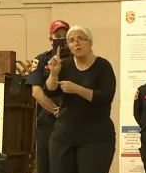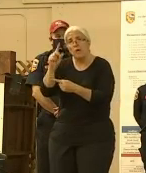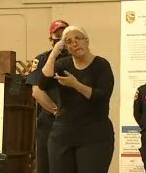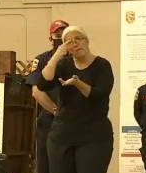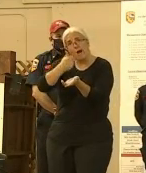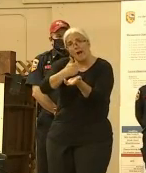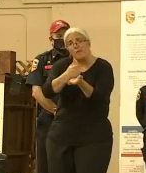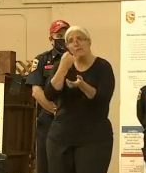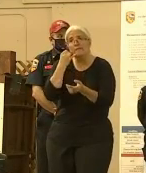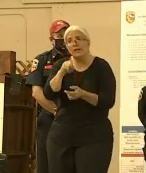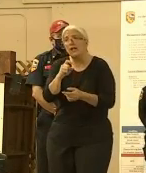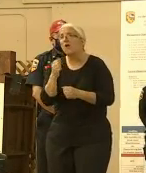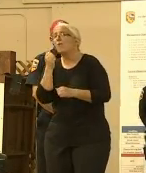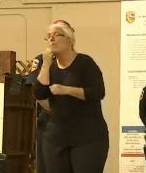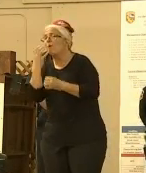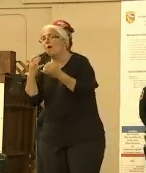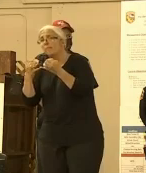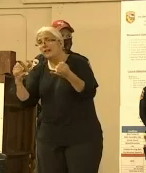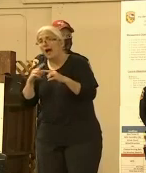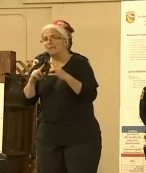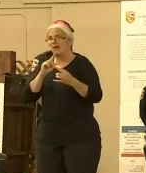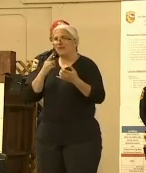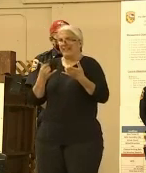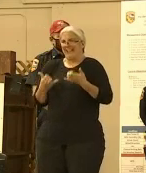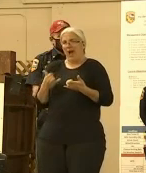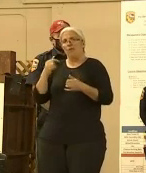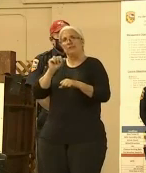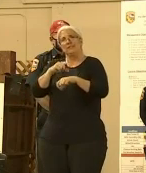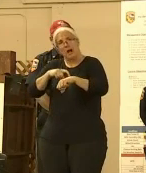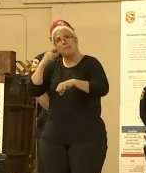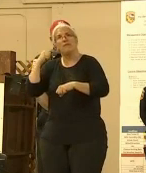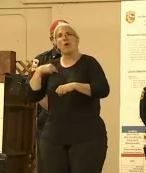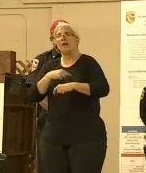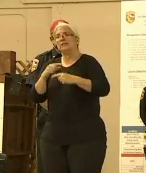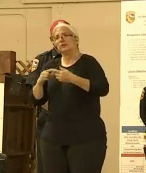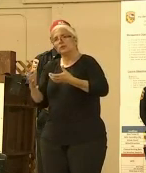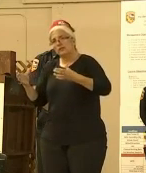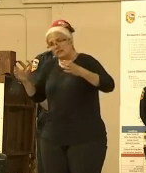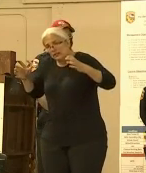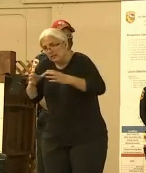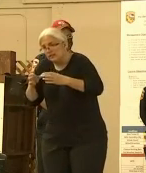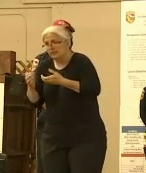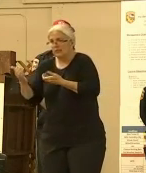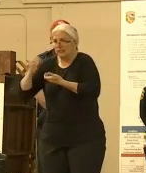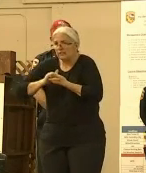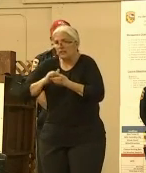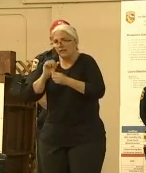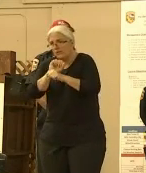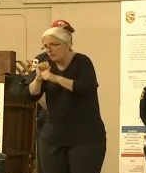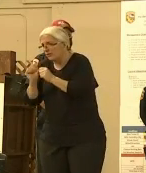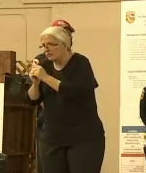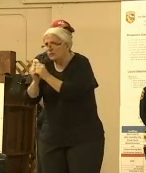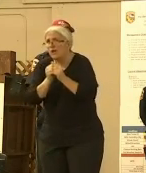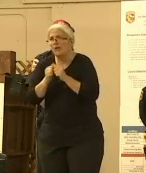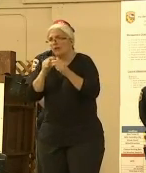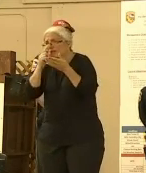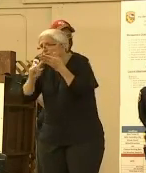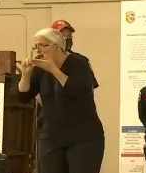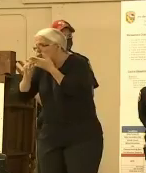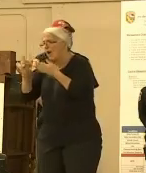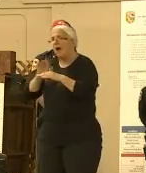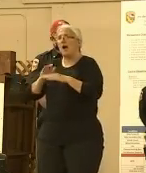to come together as a community and really help each other, checking on our neighbors and checking in with each other. So with that, I will